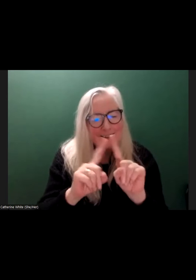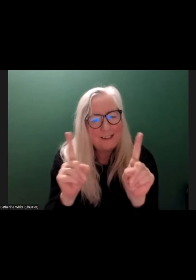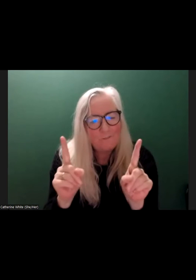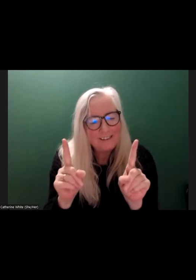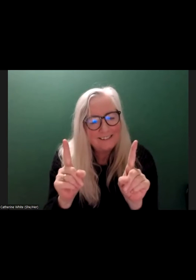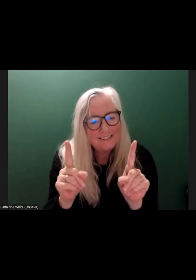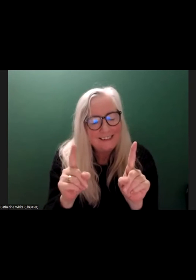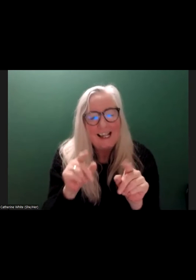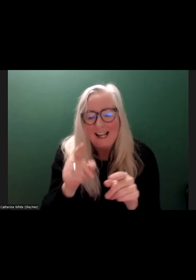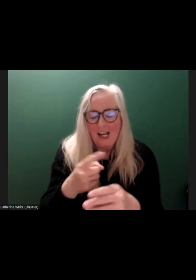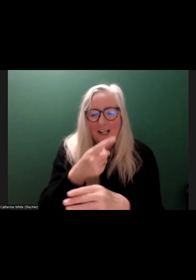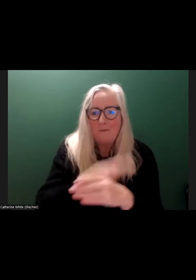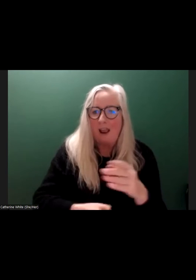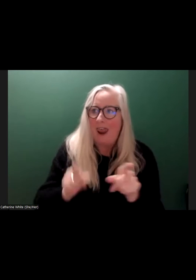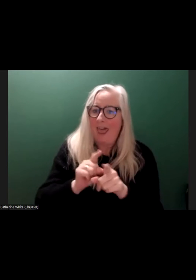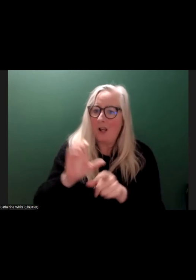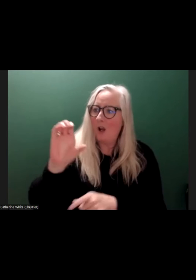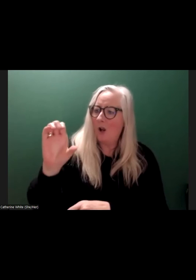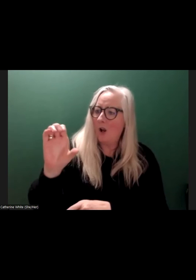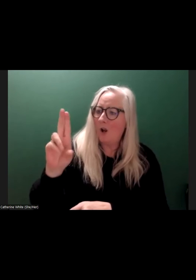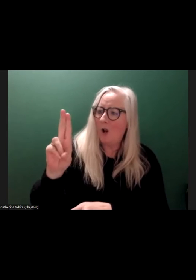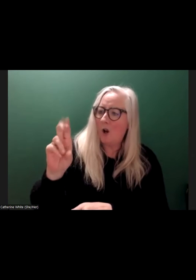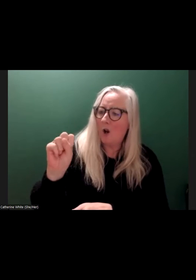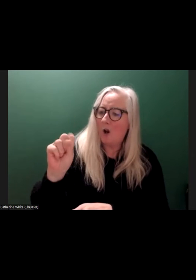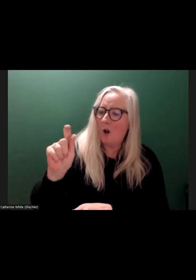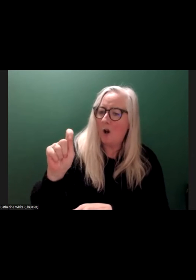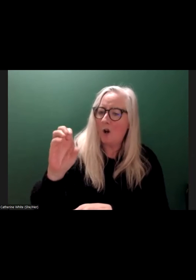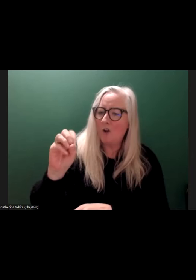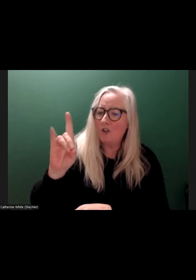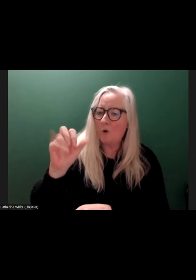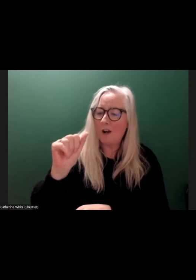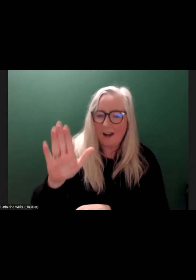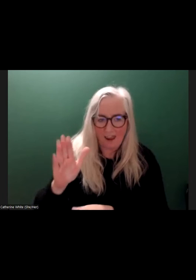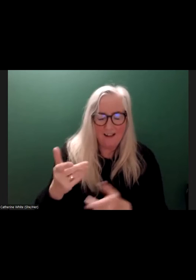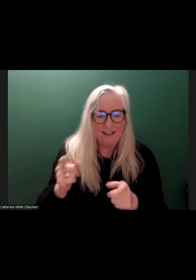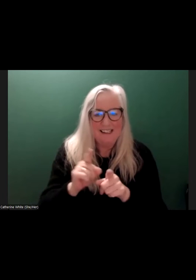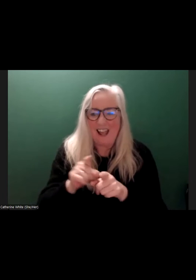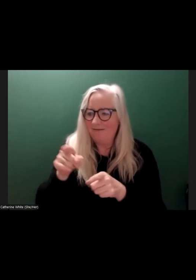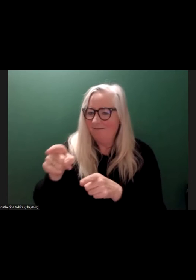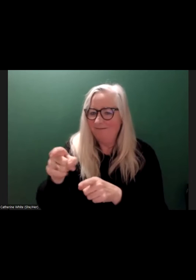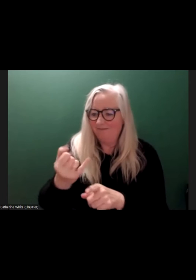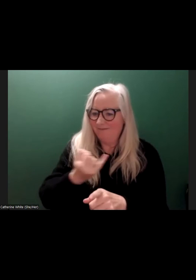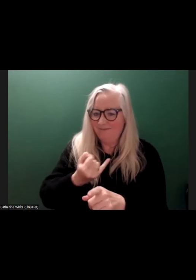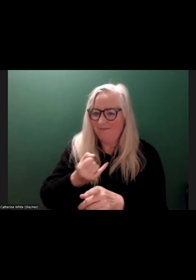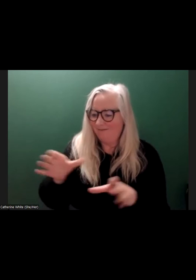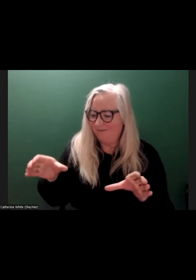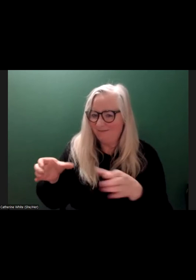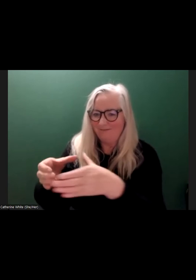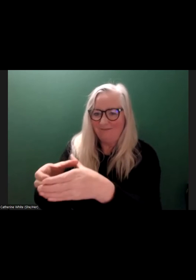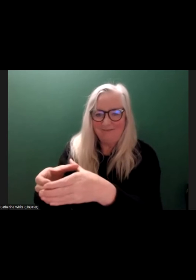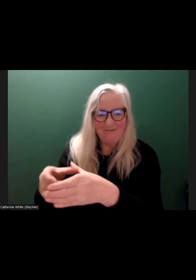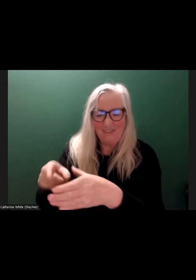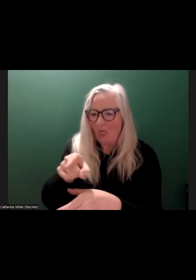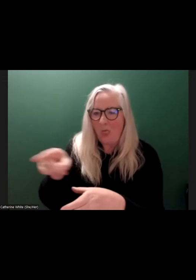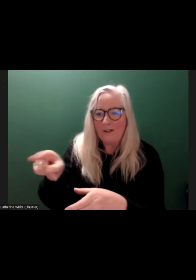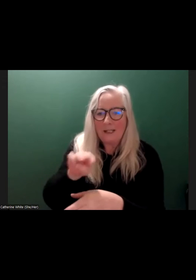disability as a custodial thing. You know, desexualizes disability, destabilizes it as an identity and puts it into an idea that these people